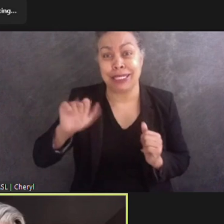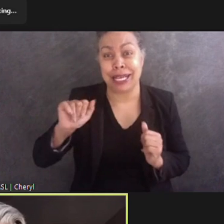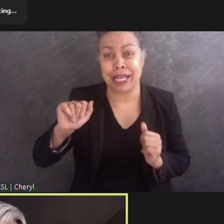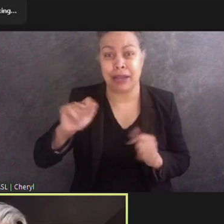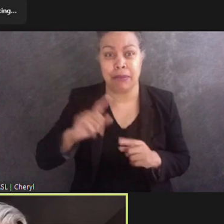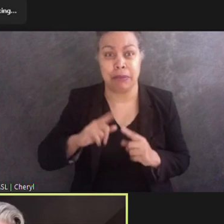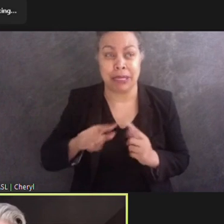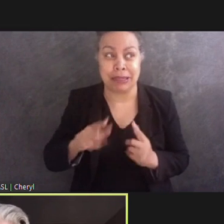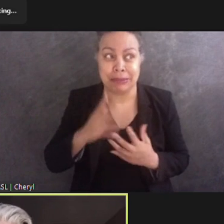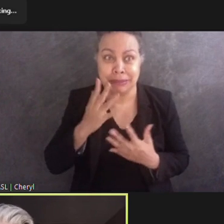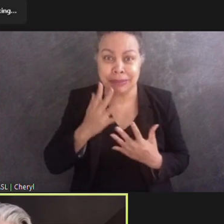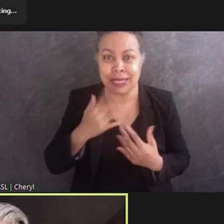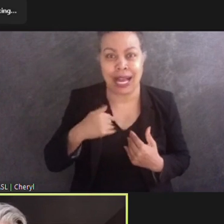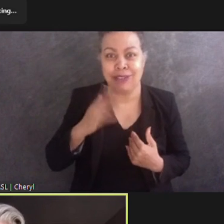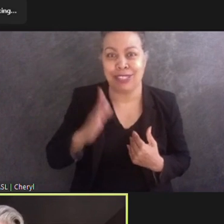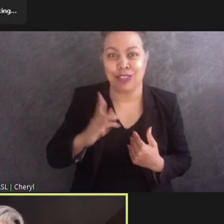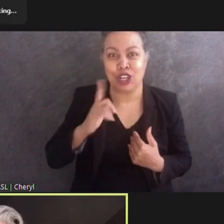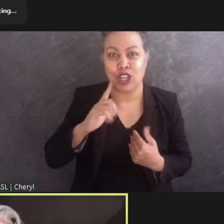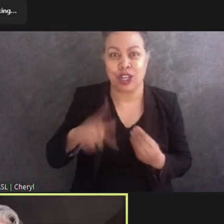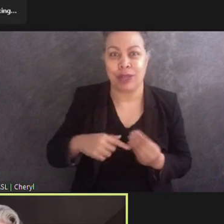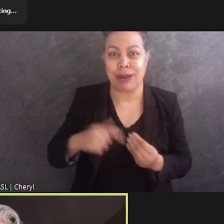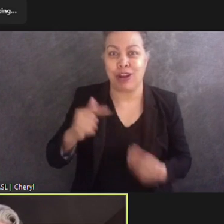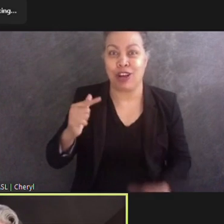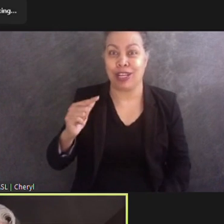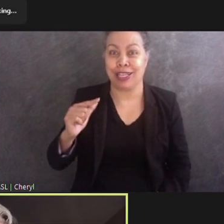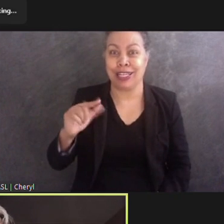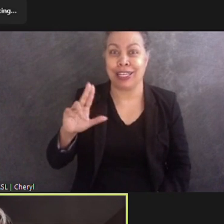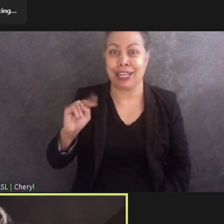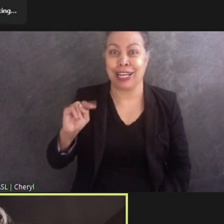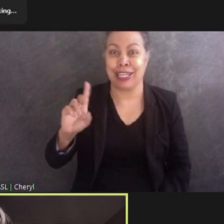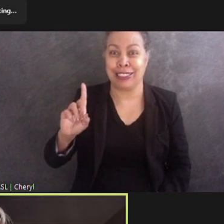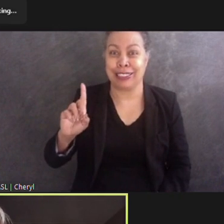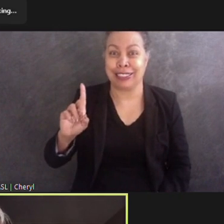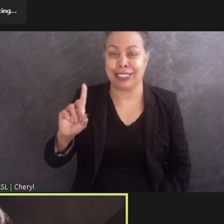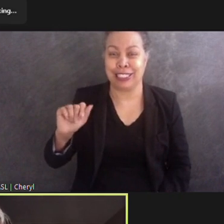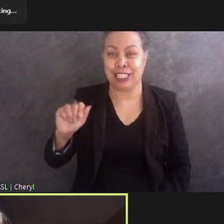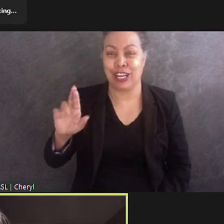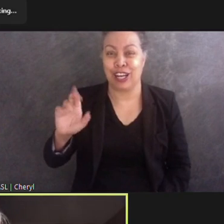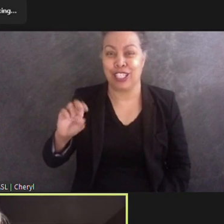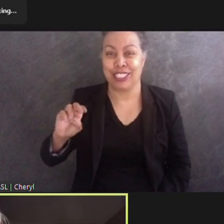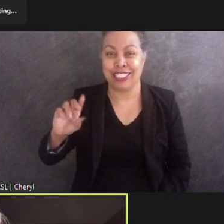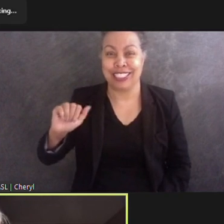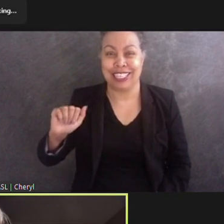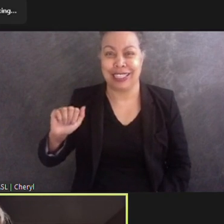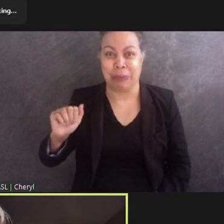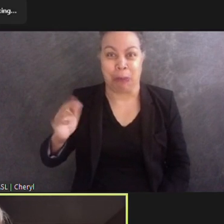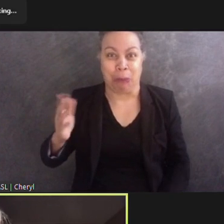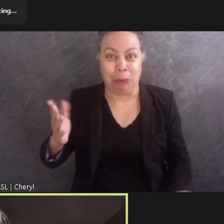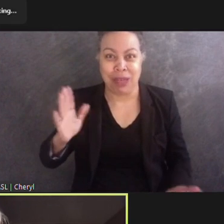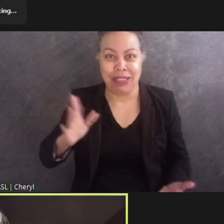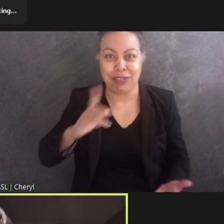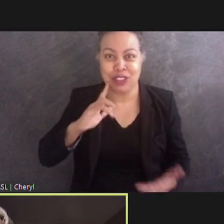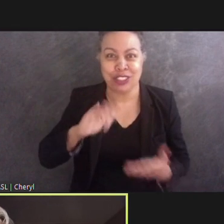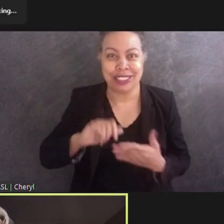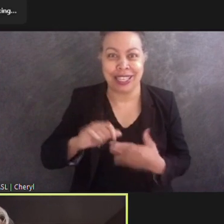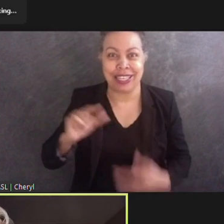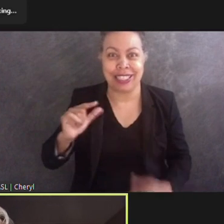the Gund Arena. And that's Gund as in G-U-N-D for the interpreter. I just